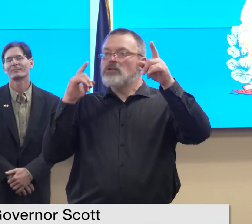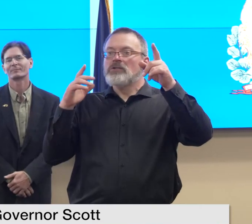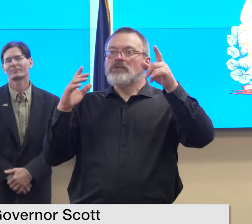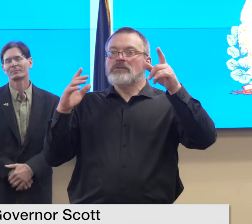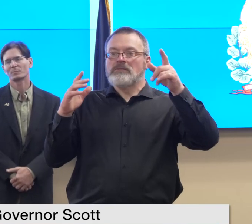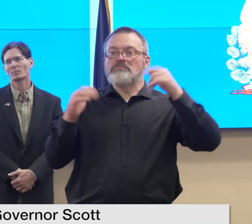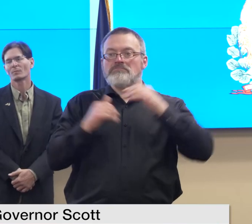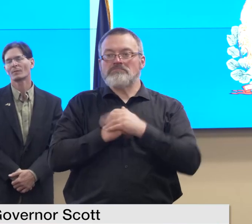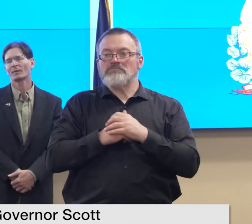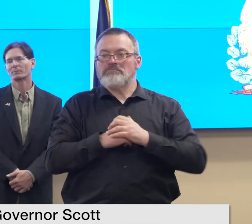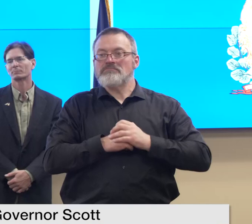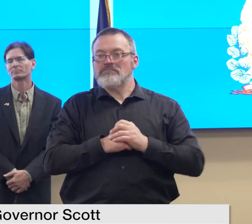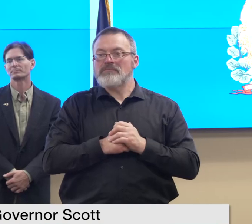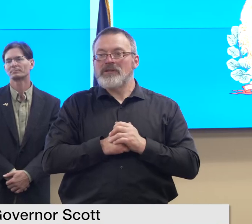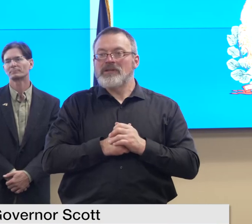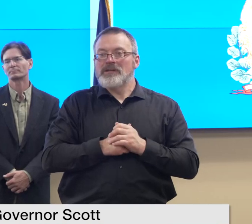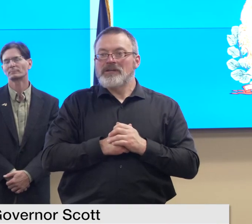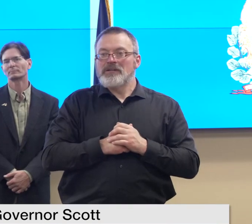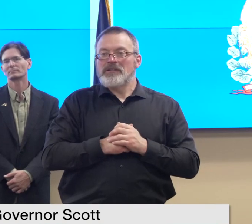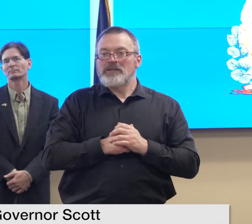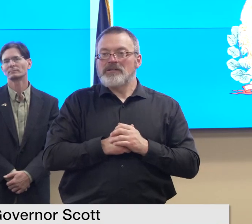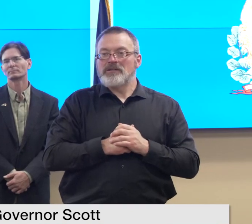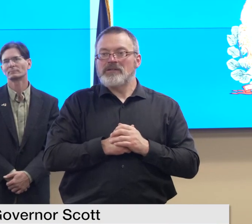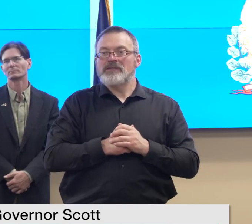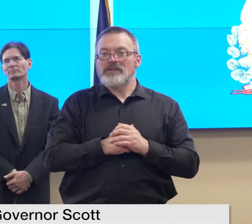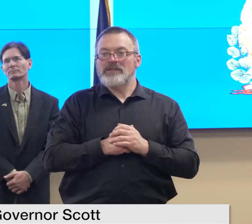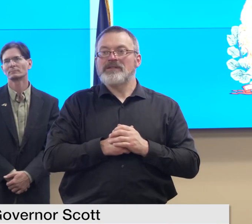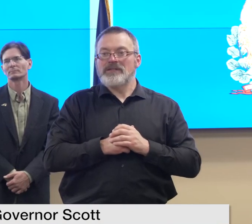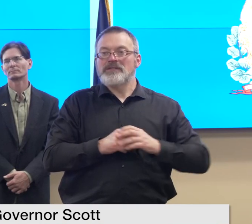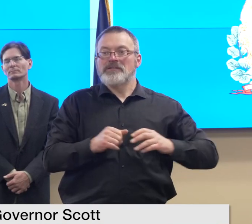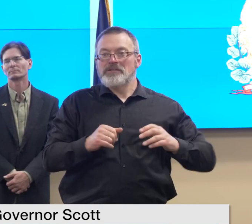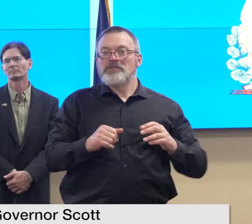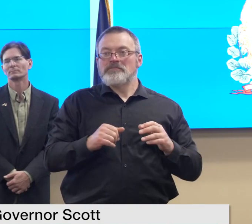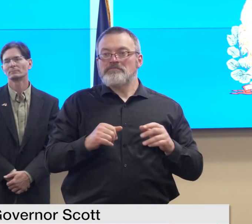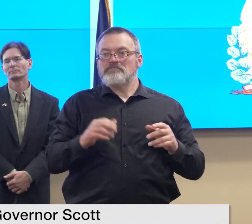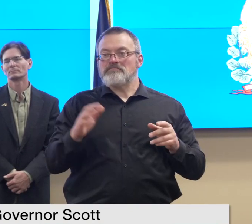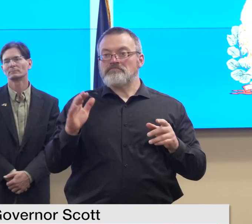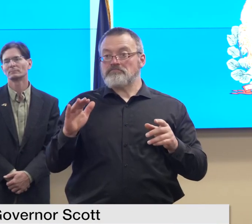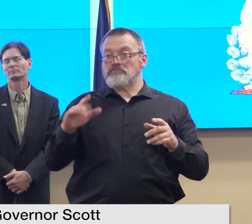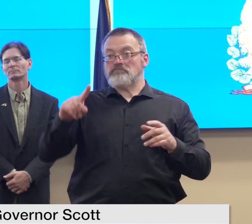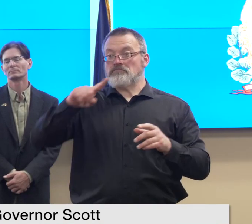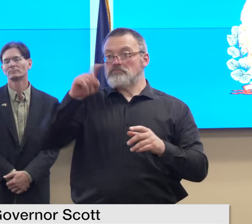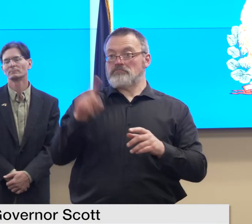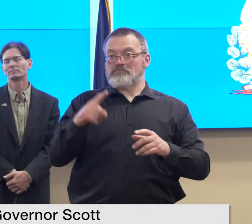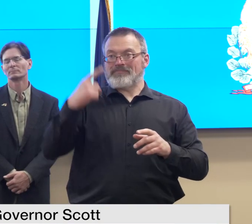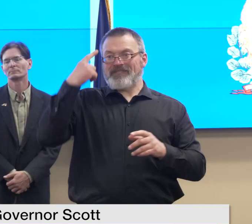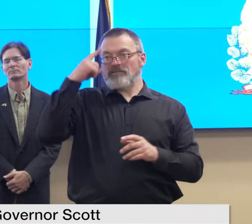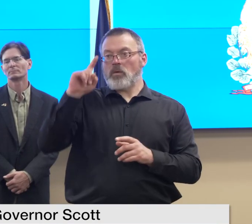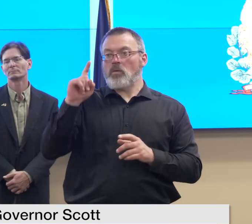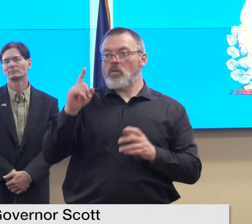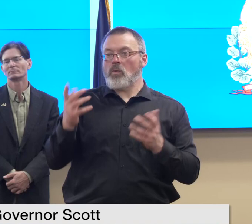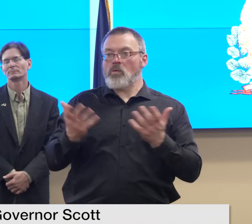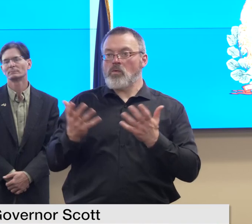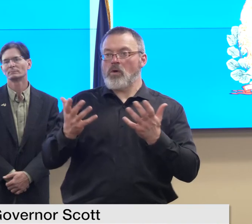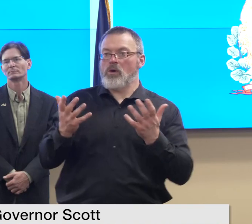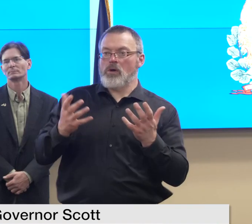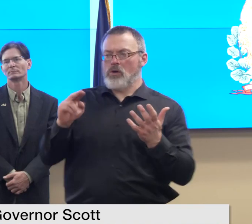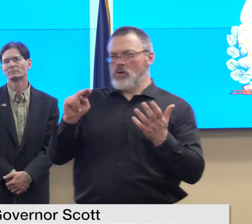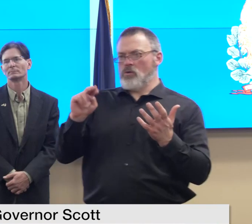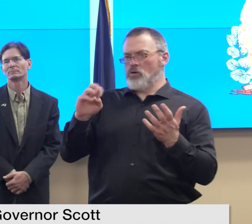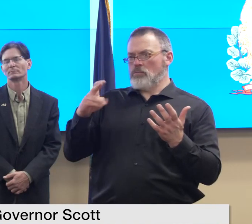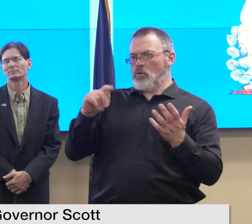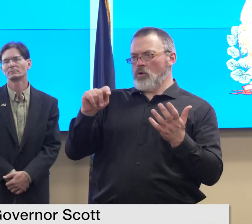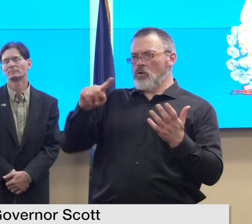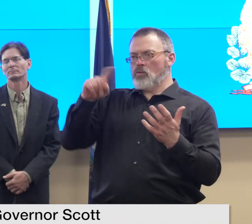ed yeah um my question is for for to file uh to